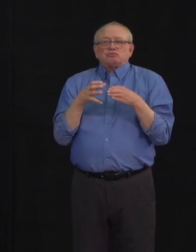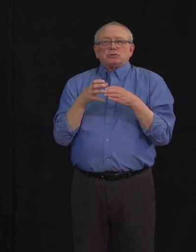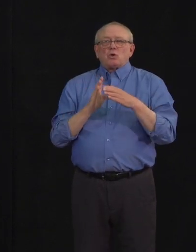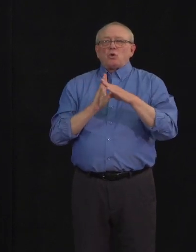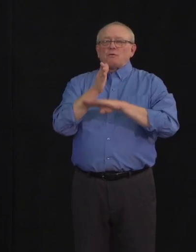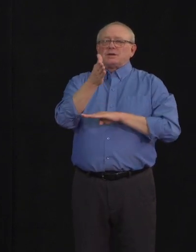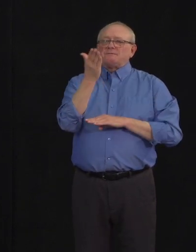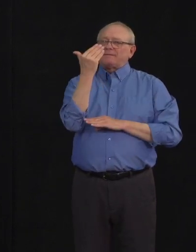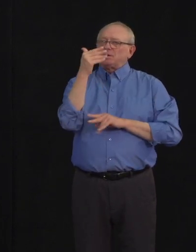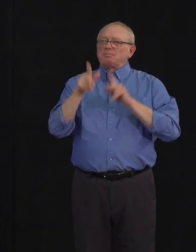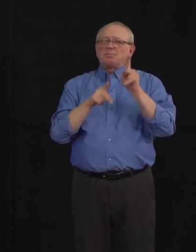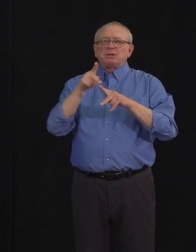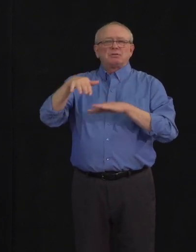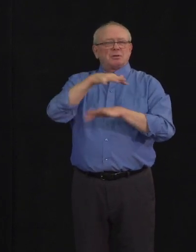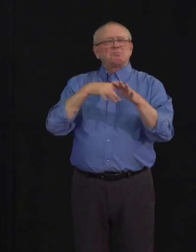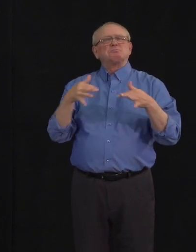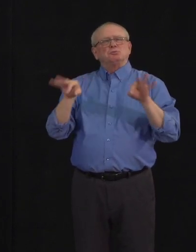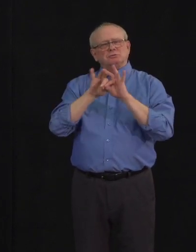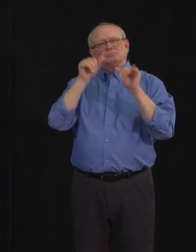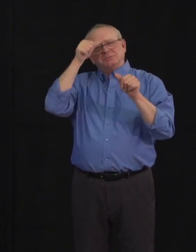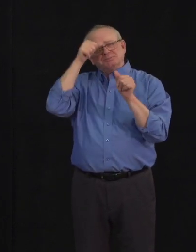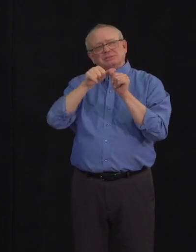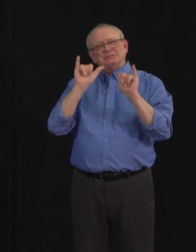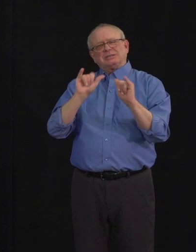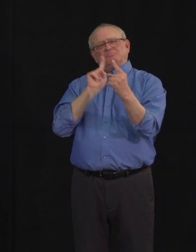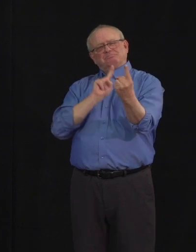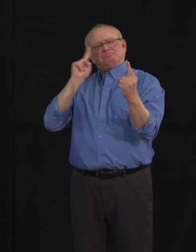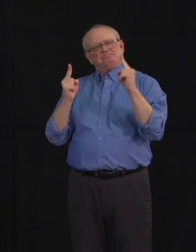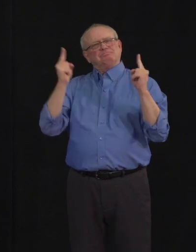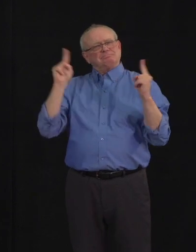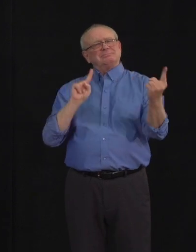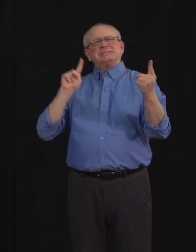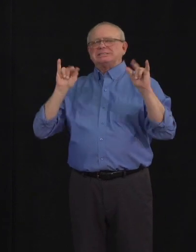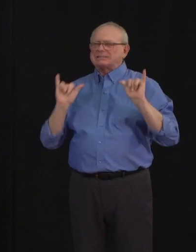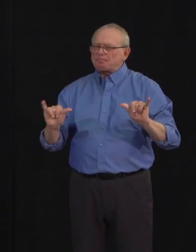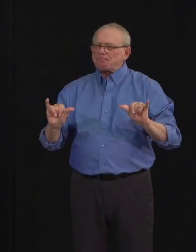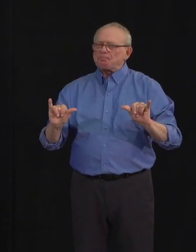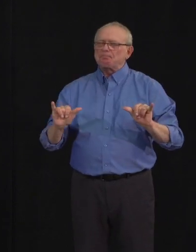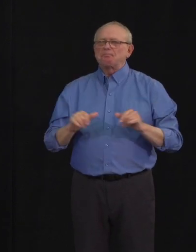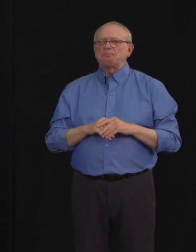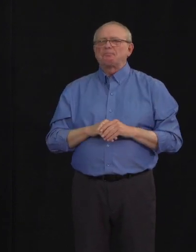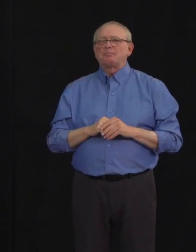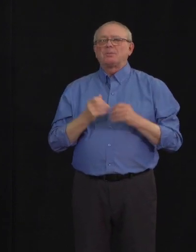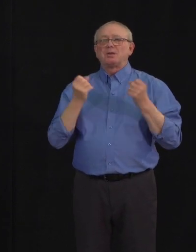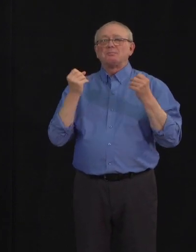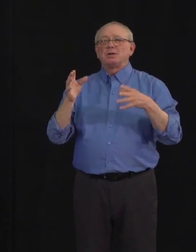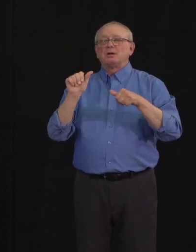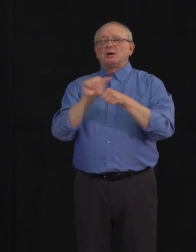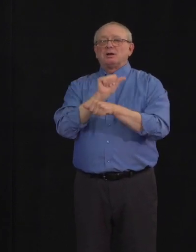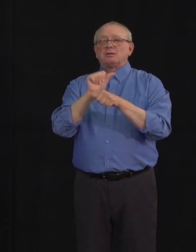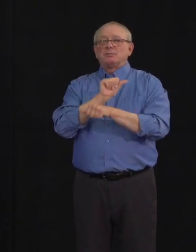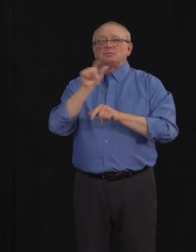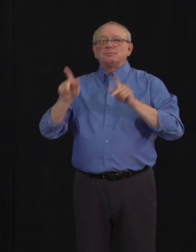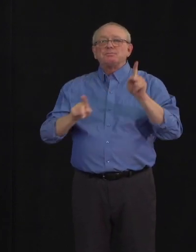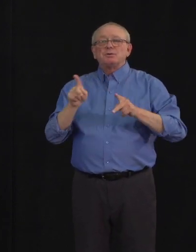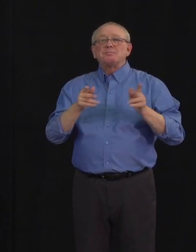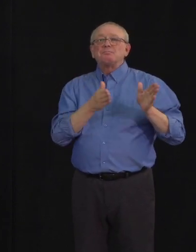I have heard from many Albertans hoping to travel to summer homes, cabins and cottages within Alberta.